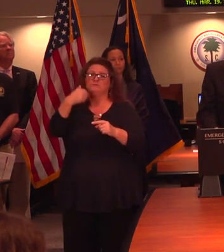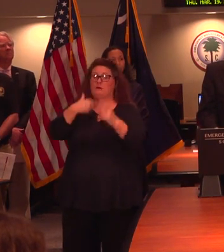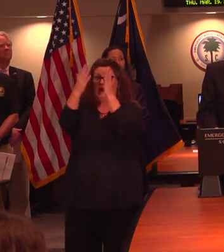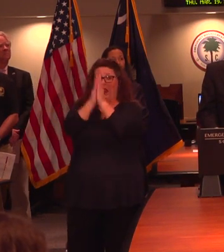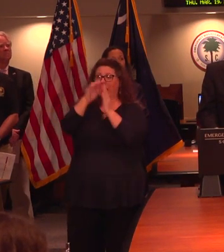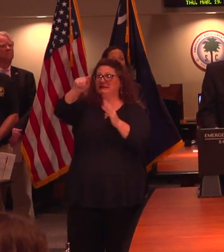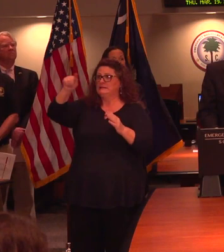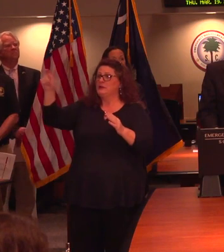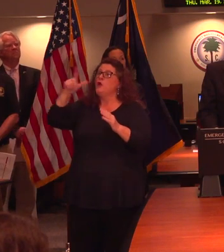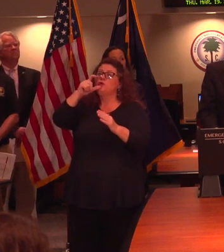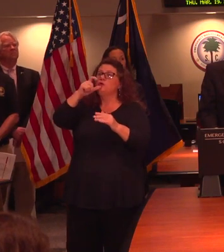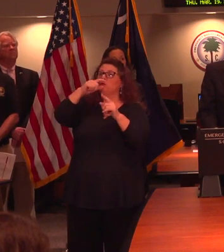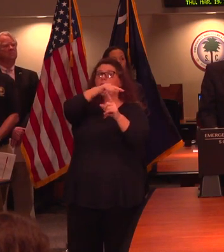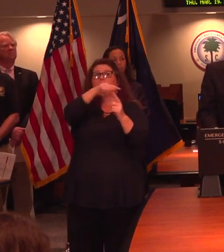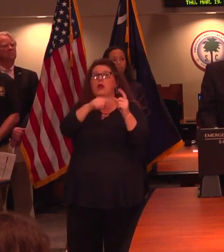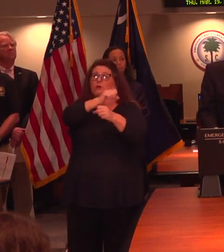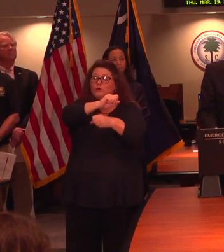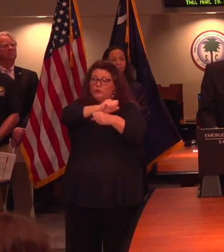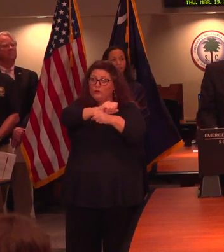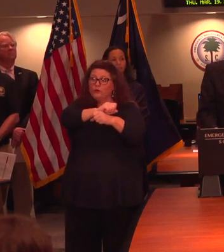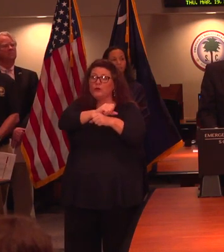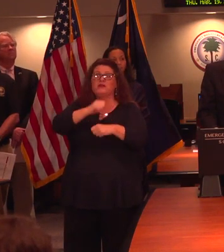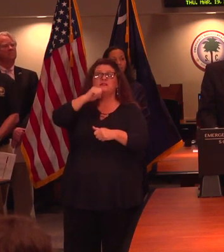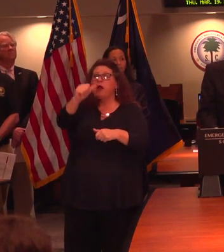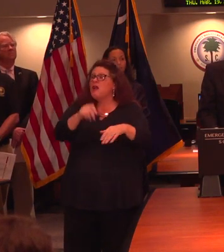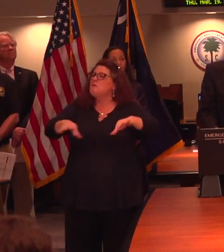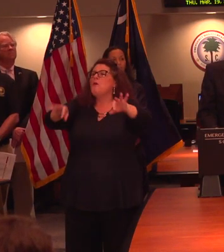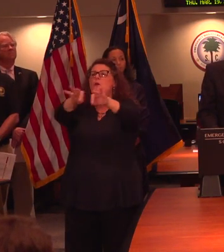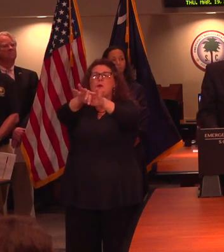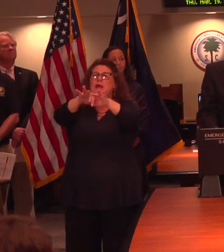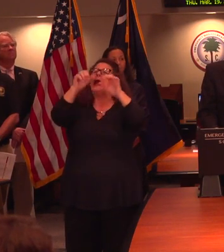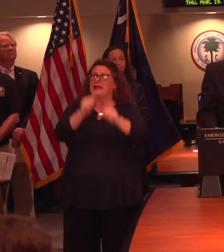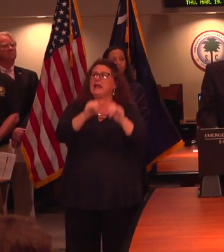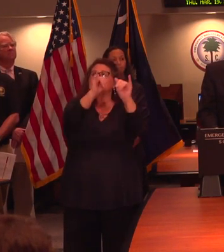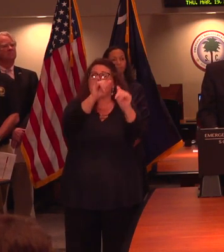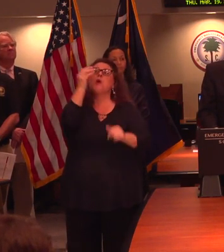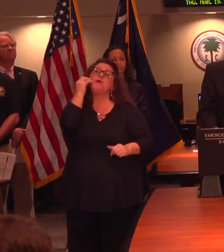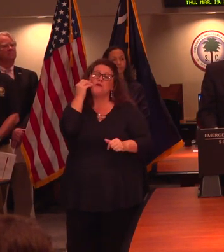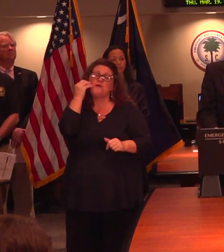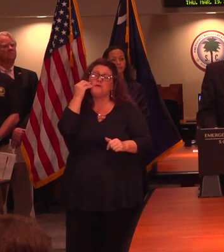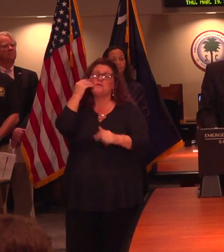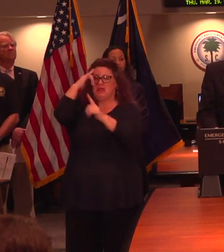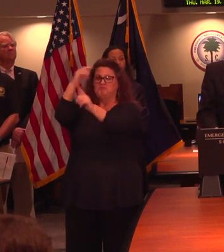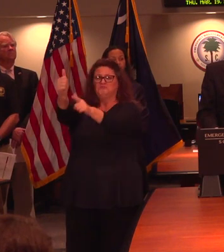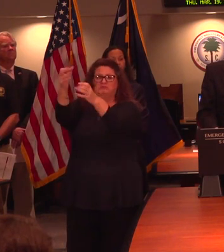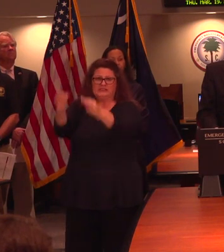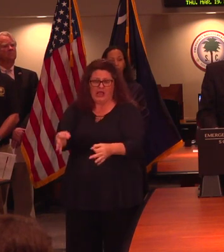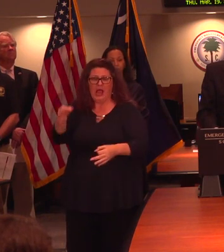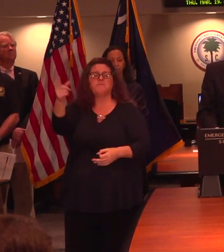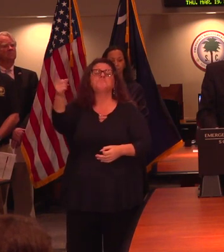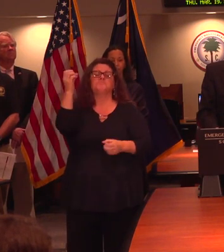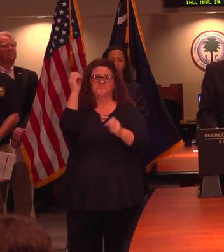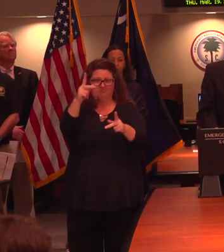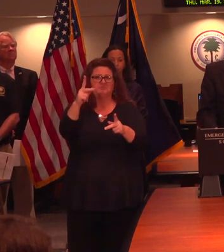are nonessential and see that they stay home from work. And this is effective tomorrow, Friday, March the 20th. If